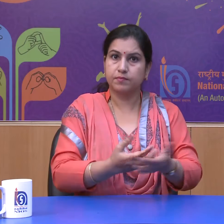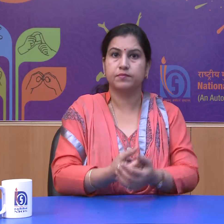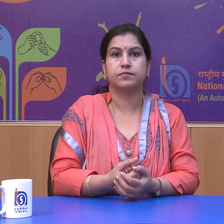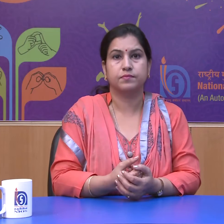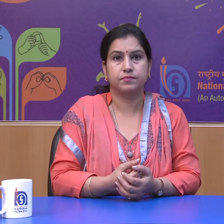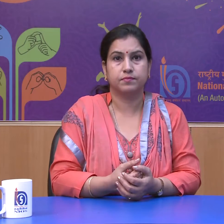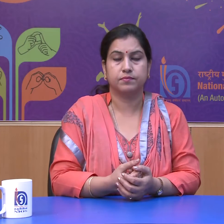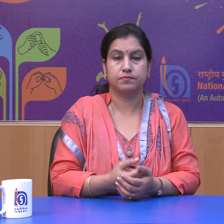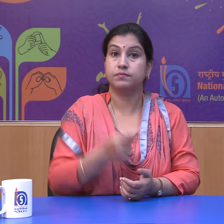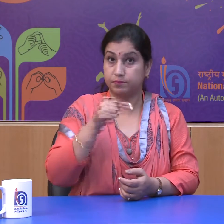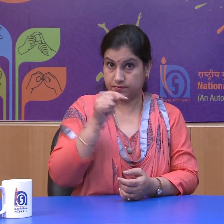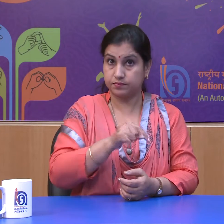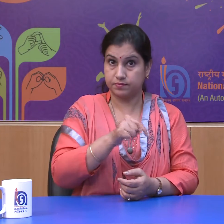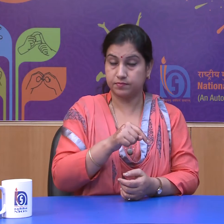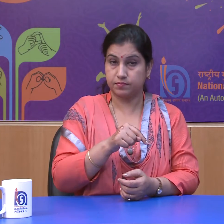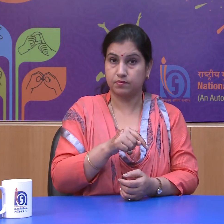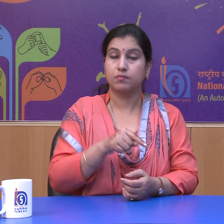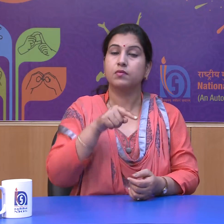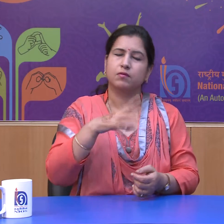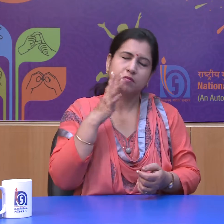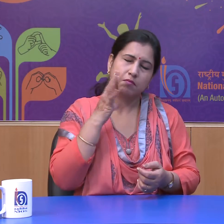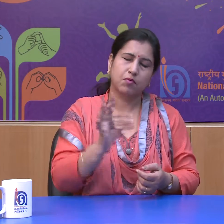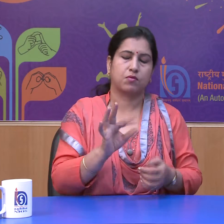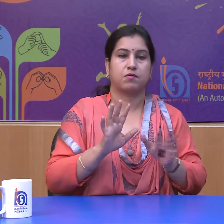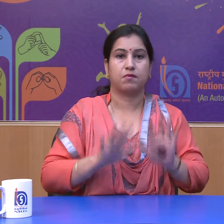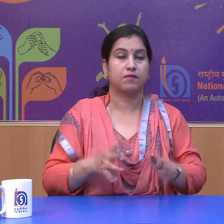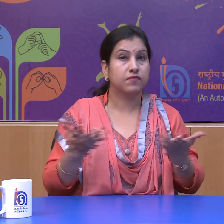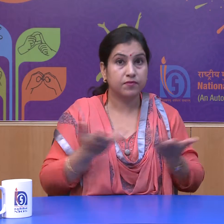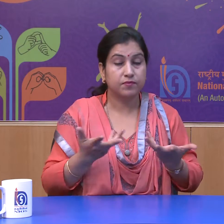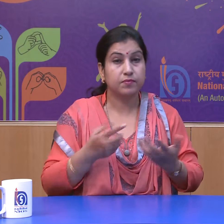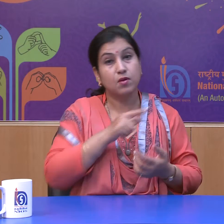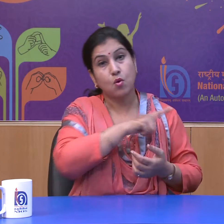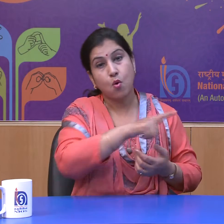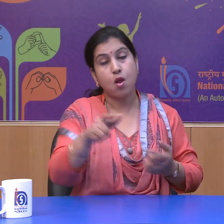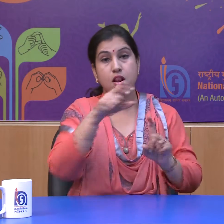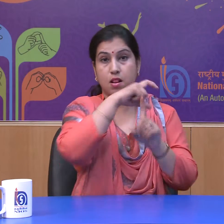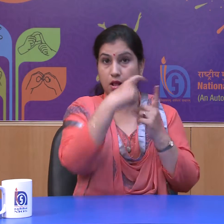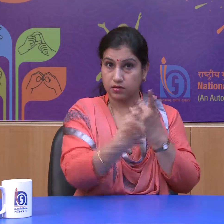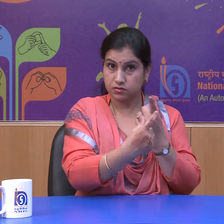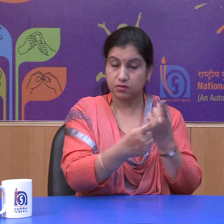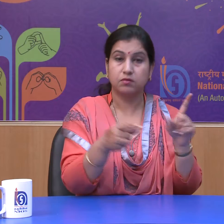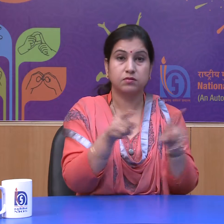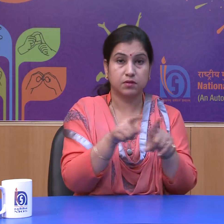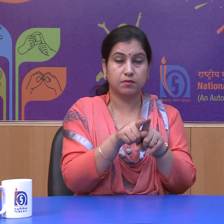Therefore, it is necessary that all the cultures, languages